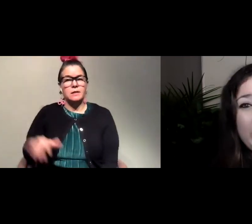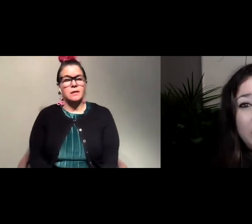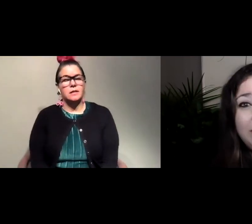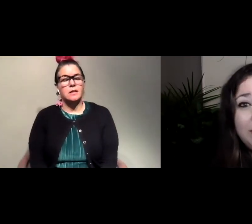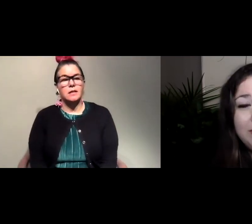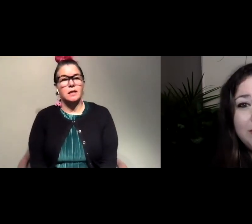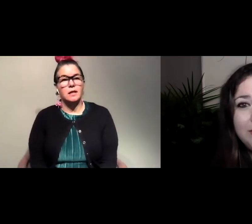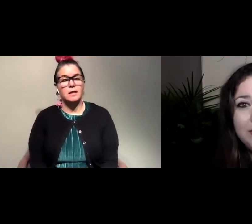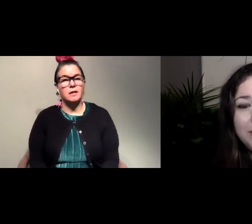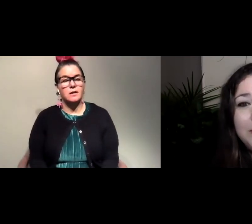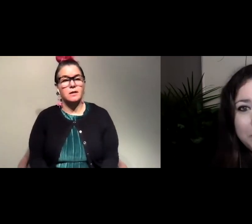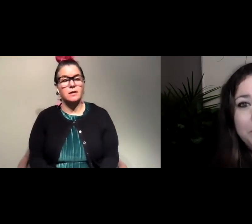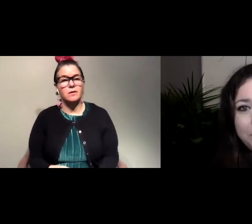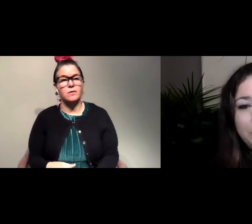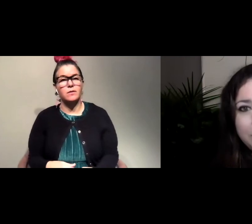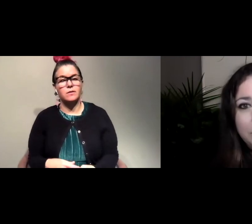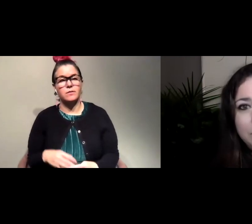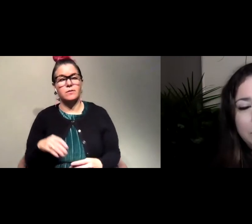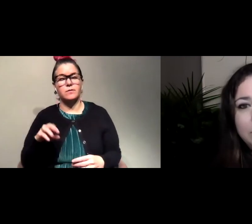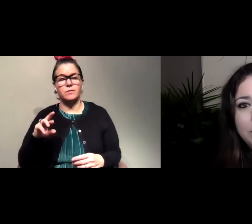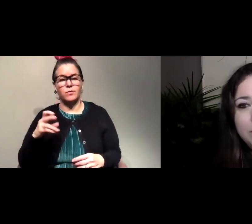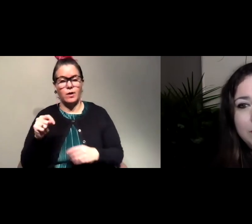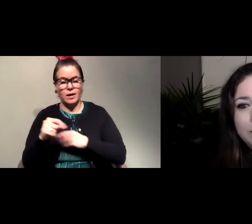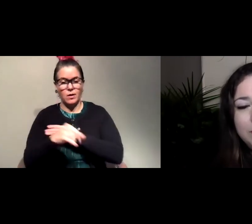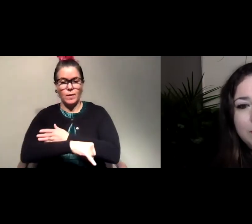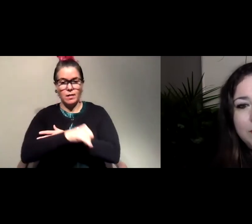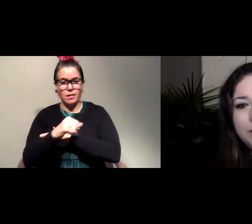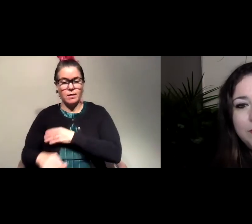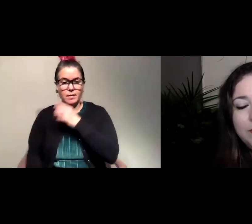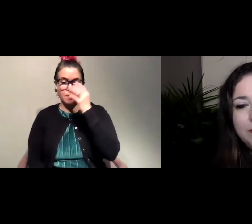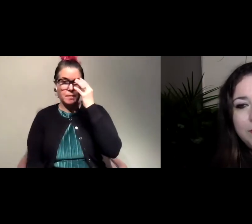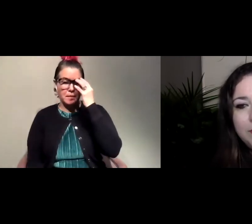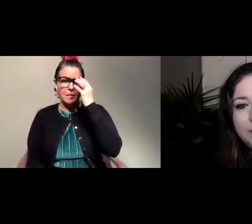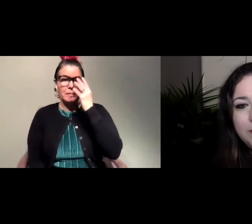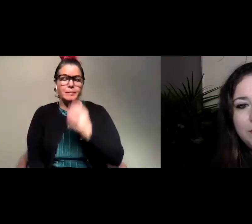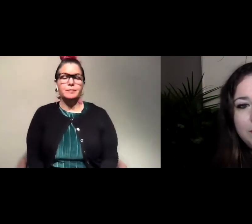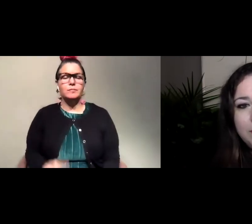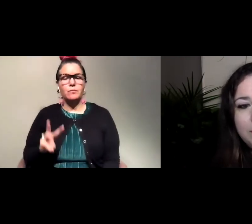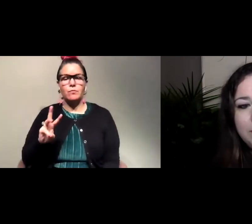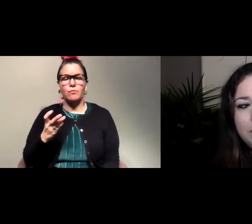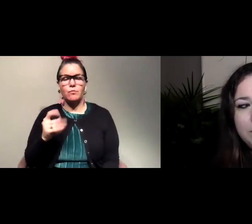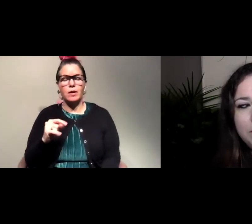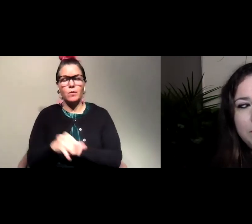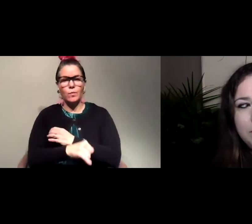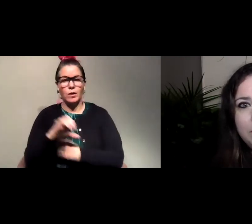Right whale? Yeah, right whale for sure. Um, I think you guys have cougars.